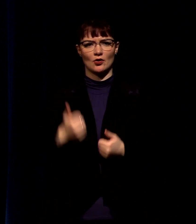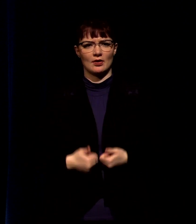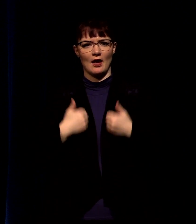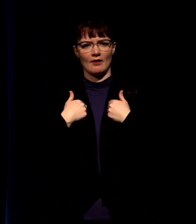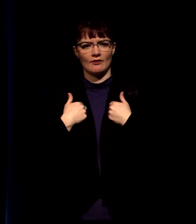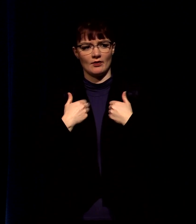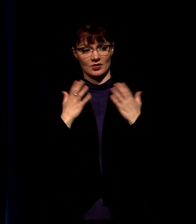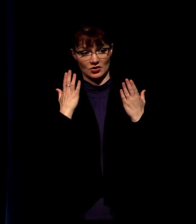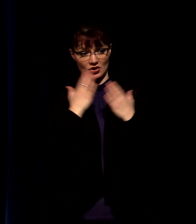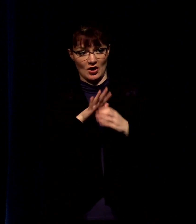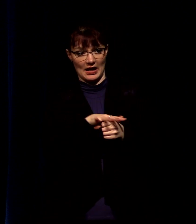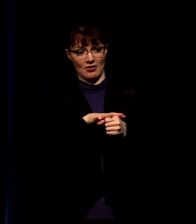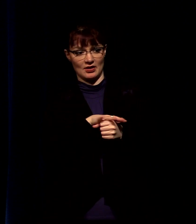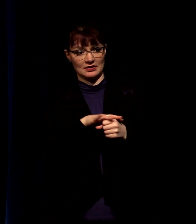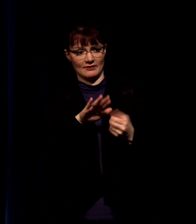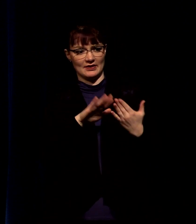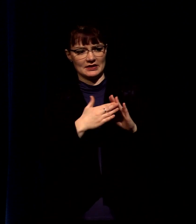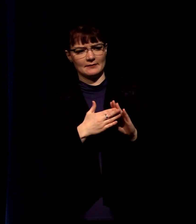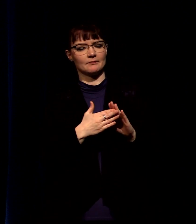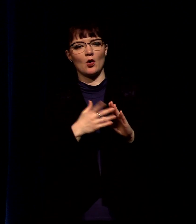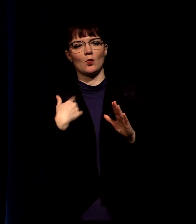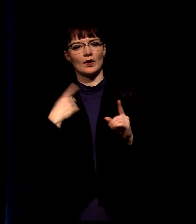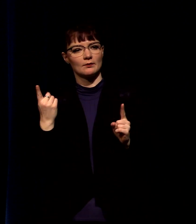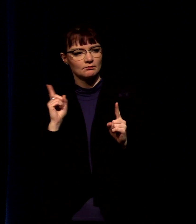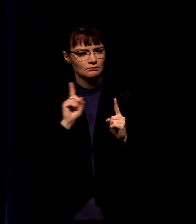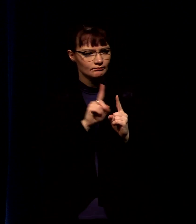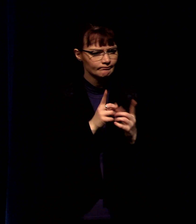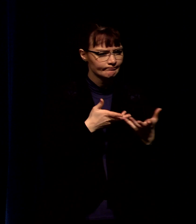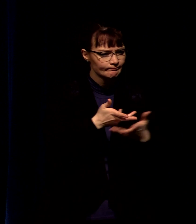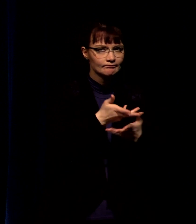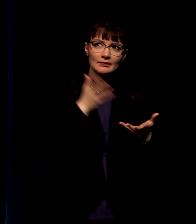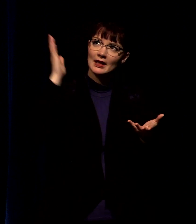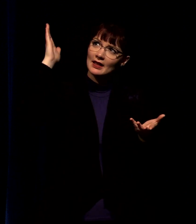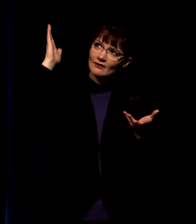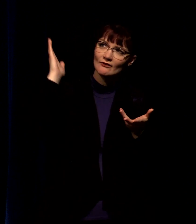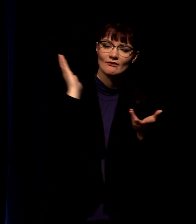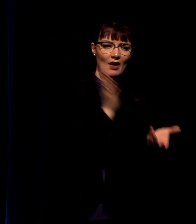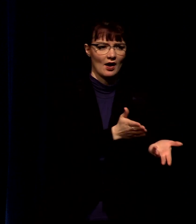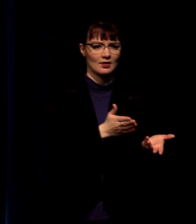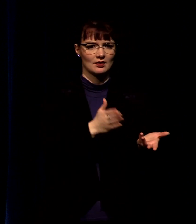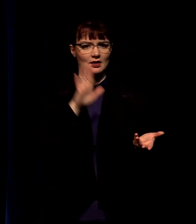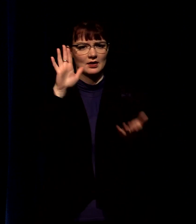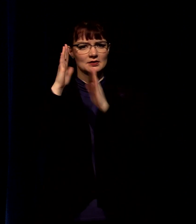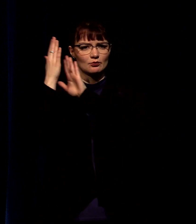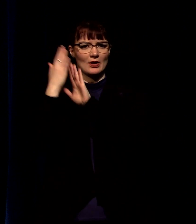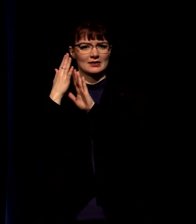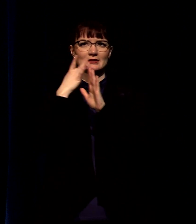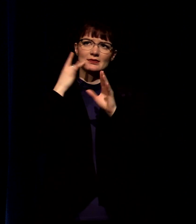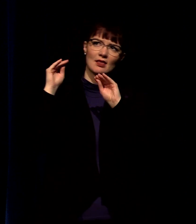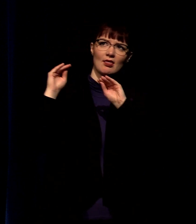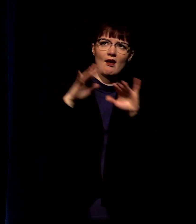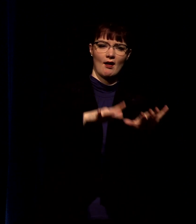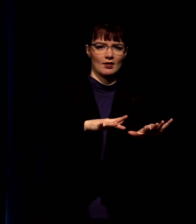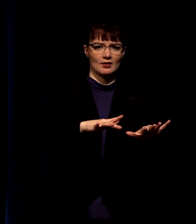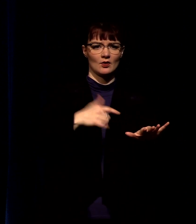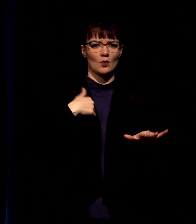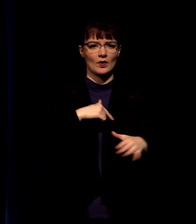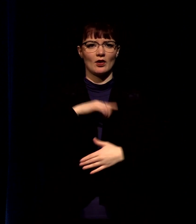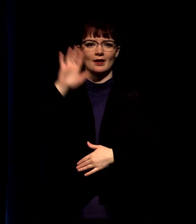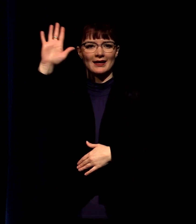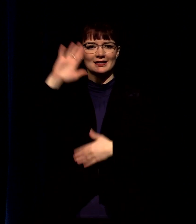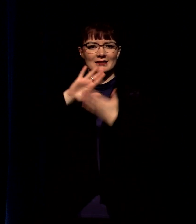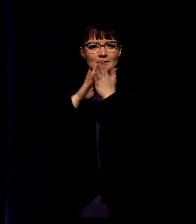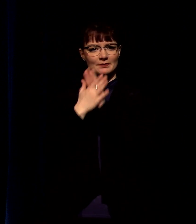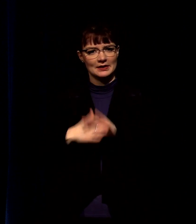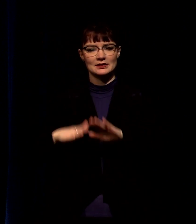corners of our city we actually move in we engage and we invite in because we believe that we get to be the peace and the presence and the power of jesus